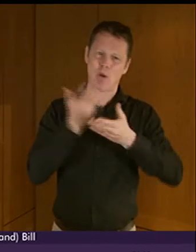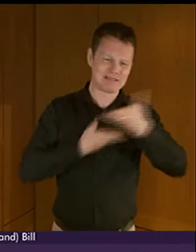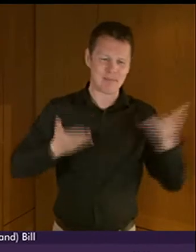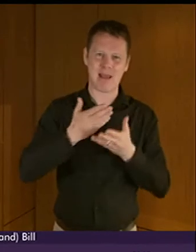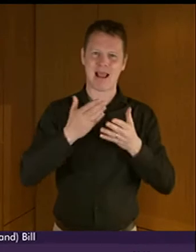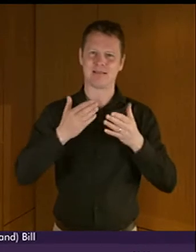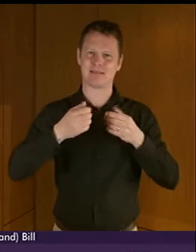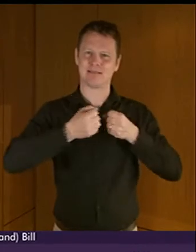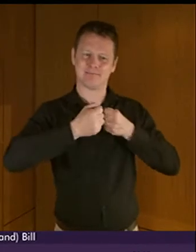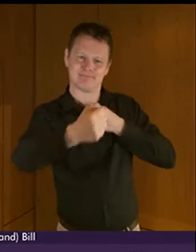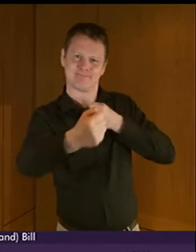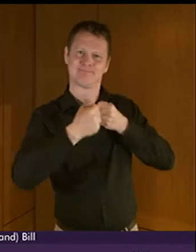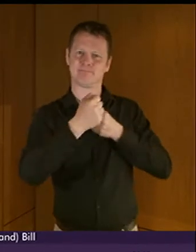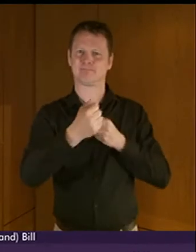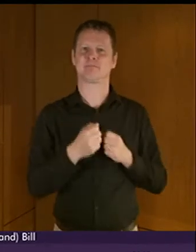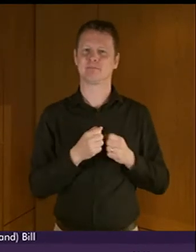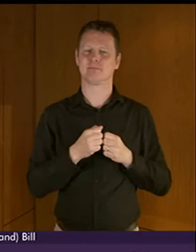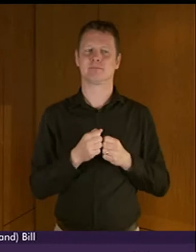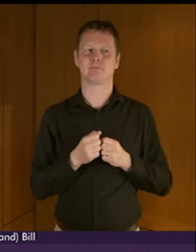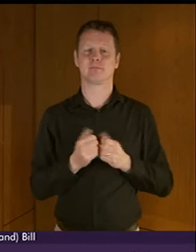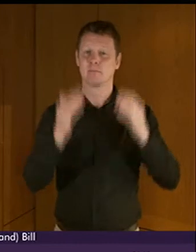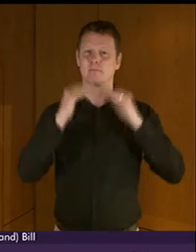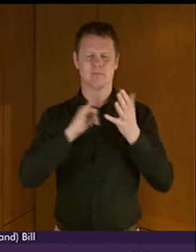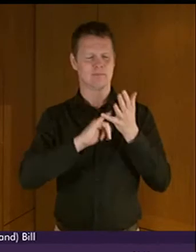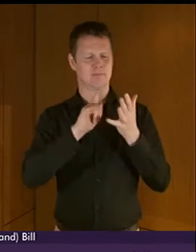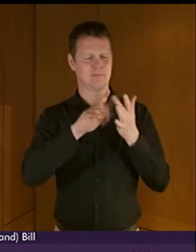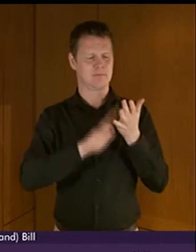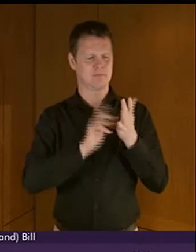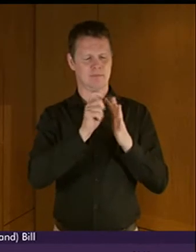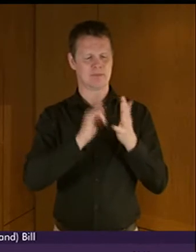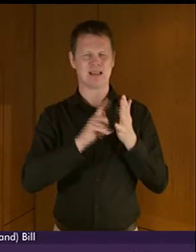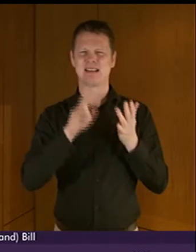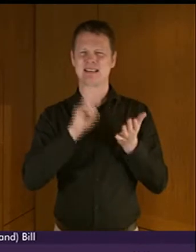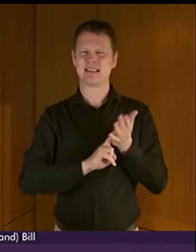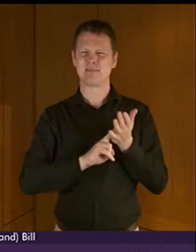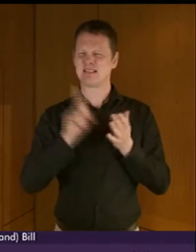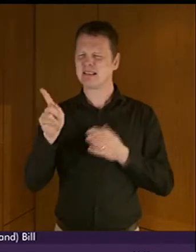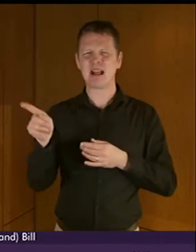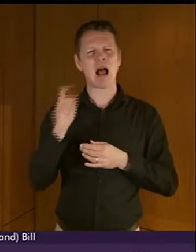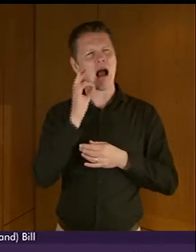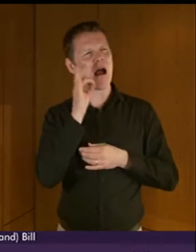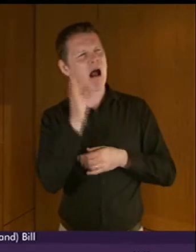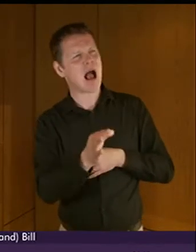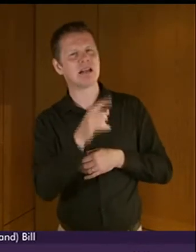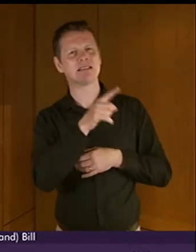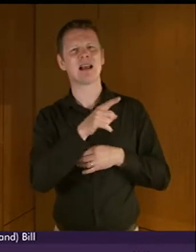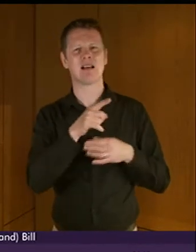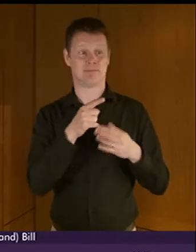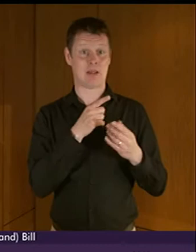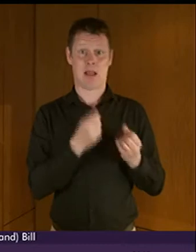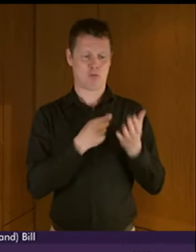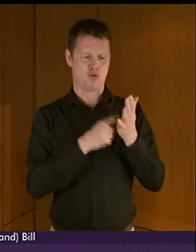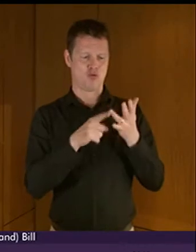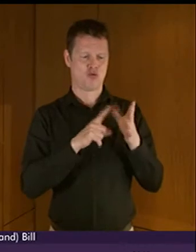Richard Simpson asked when will the review I think I picked him up right when will the review of the road map be